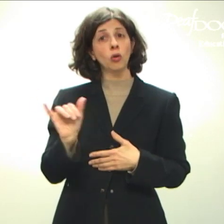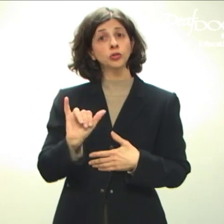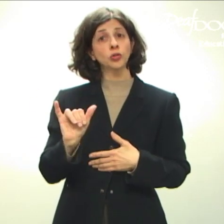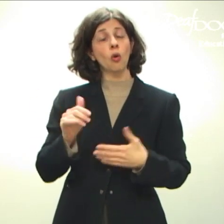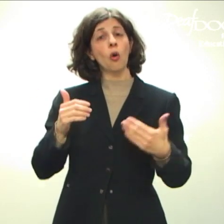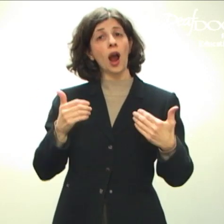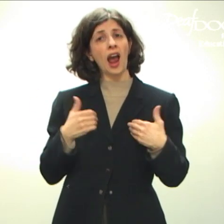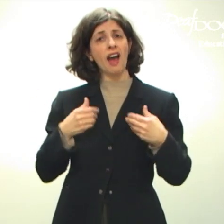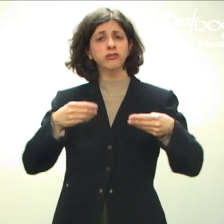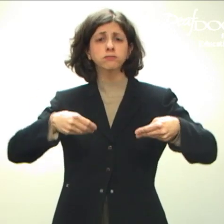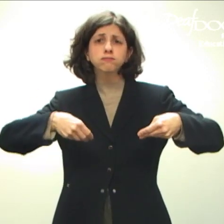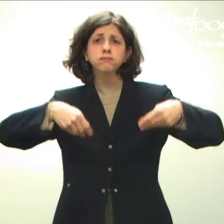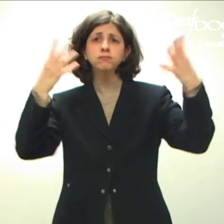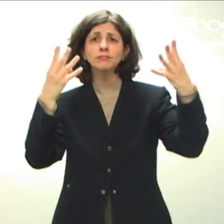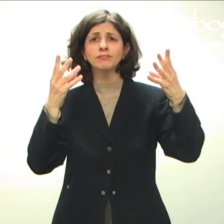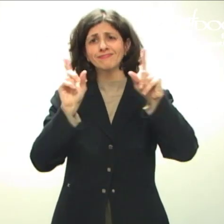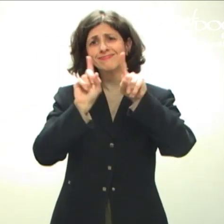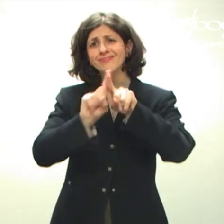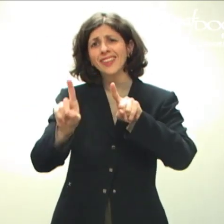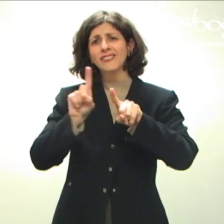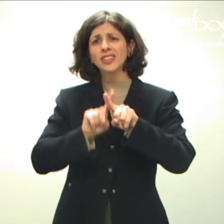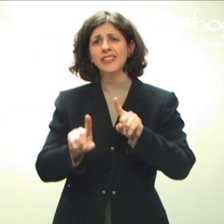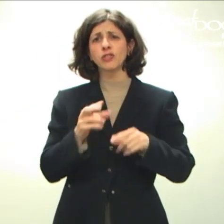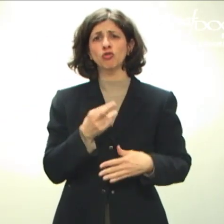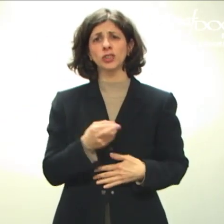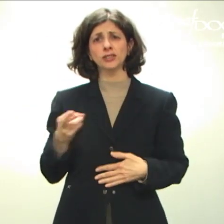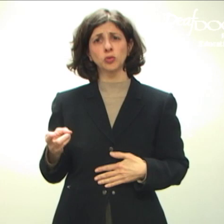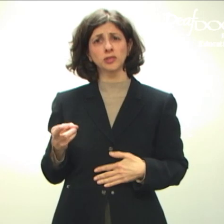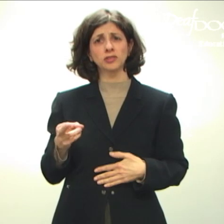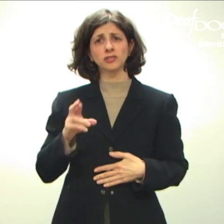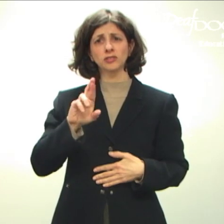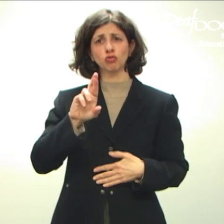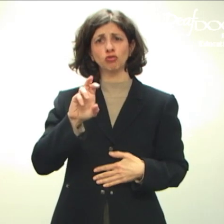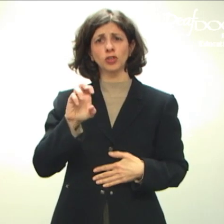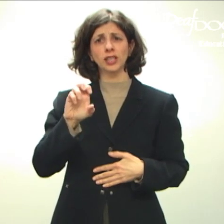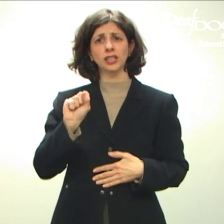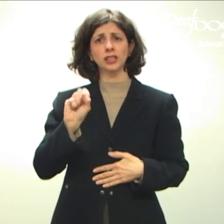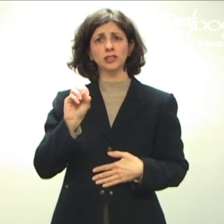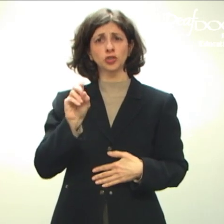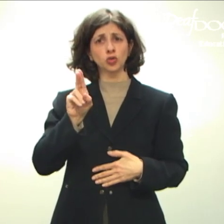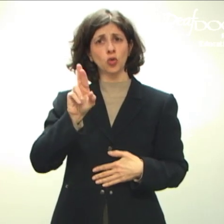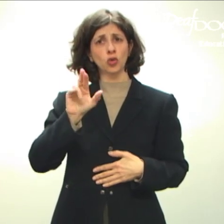There are also many resources available on the web.